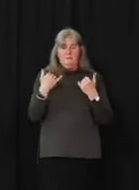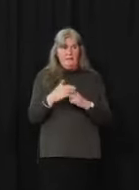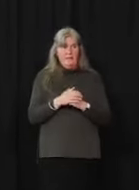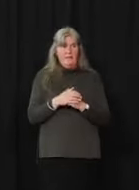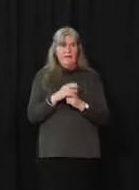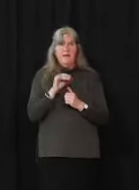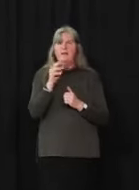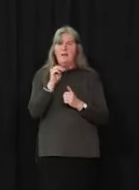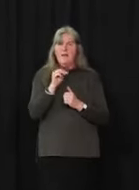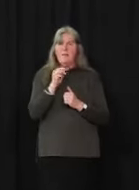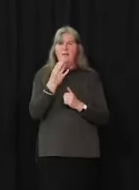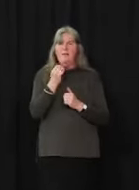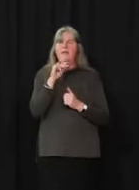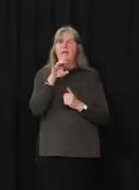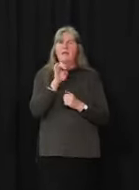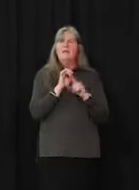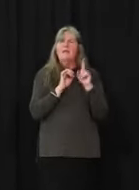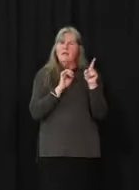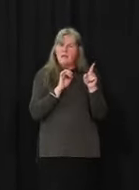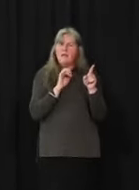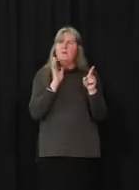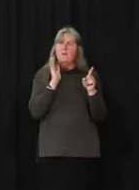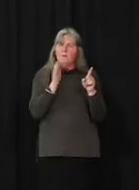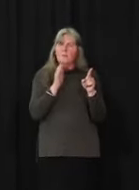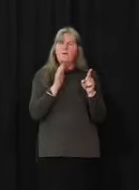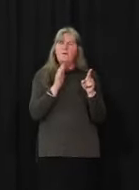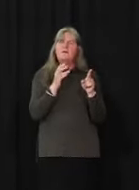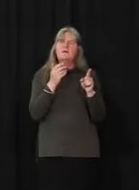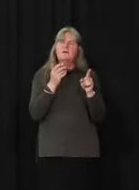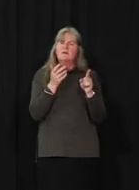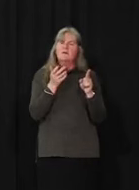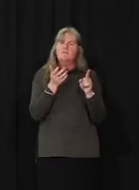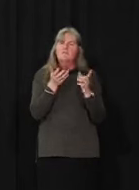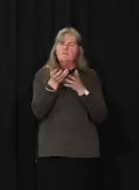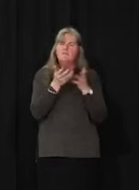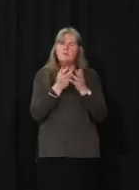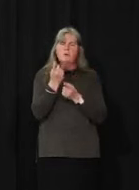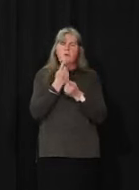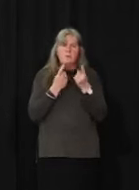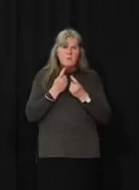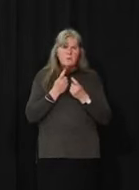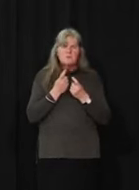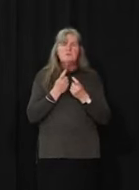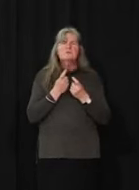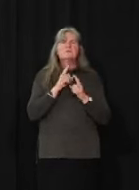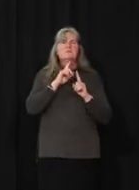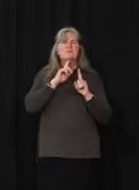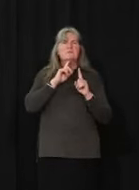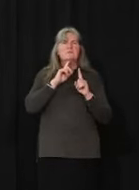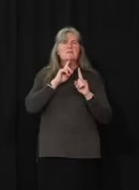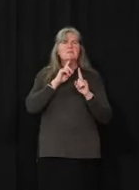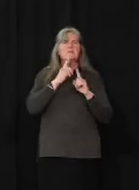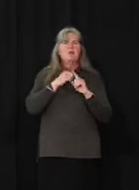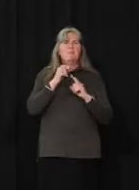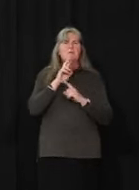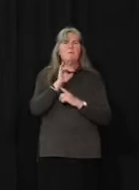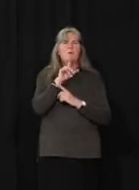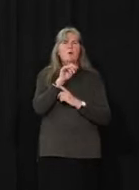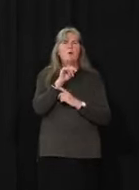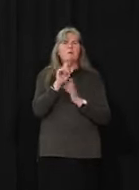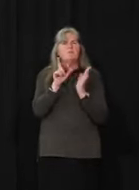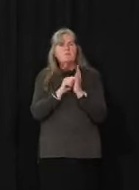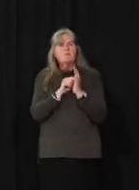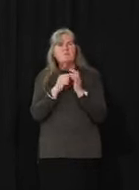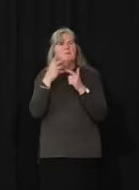Cam Heek from the Executive Council office, who will try and facilitate questions from the reporters. Our next media,